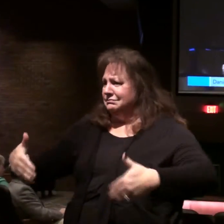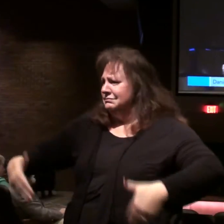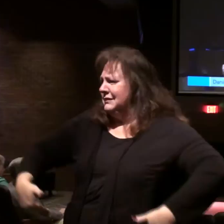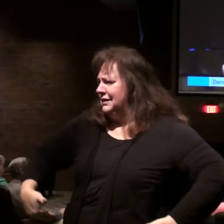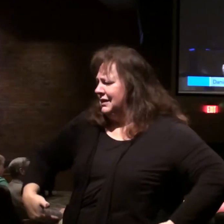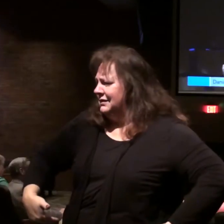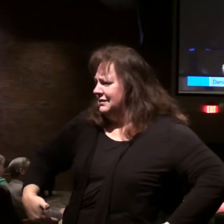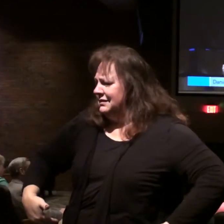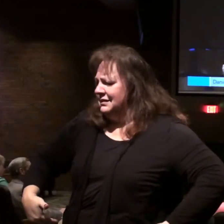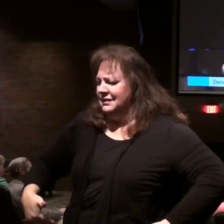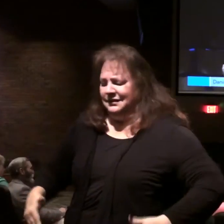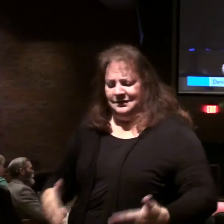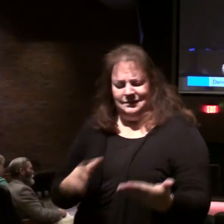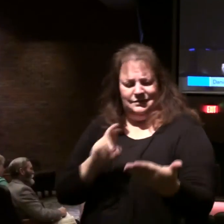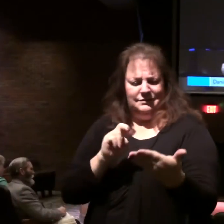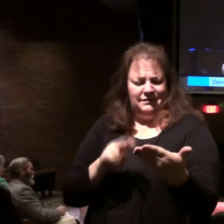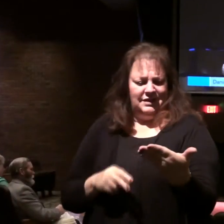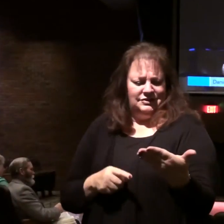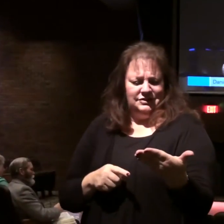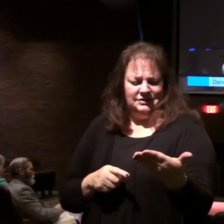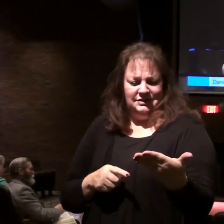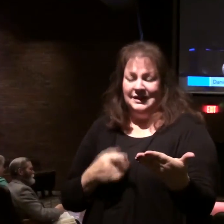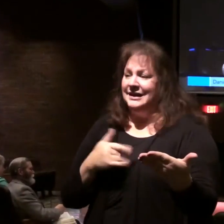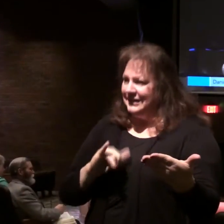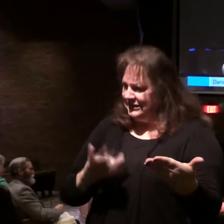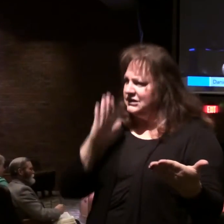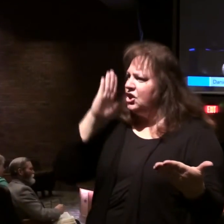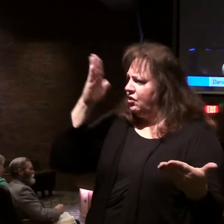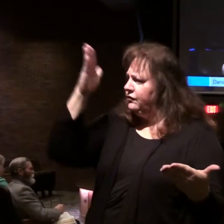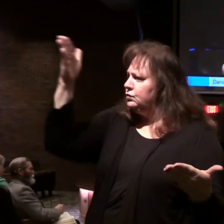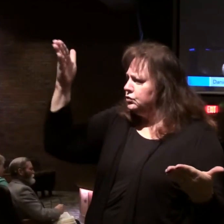That's why when we get to the book of Revelation, it's yet future.